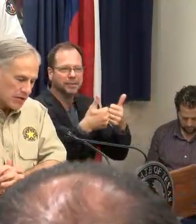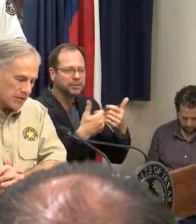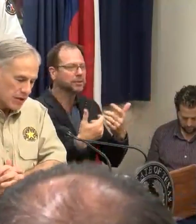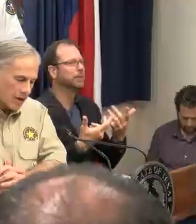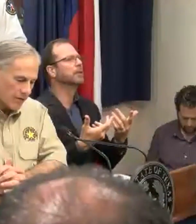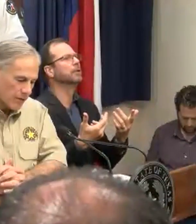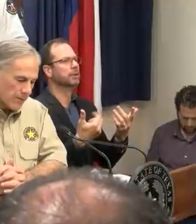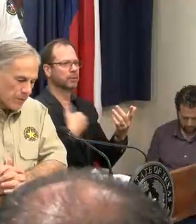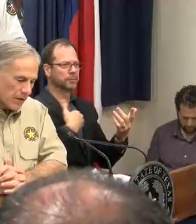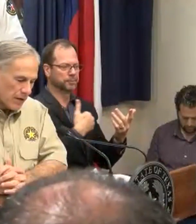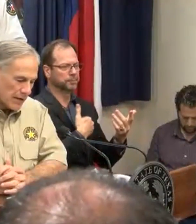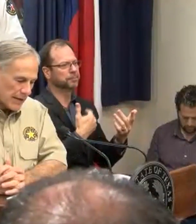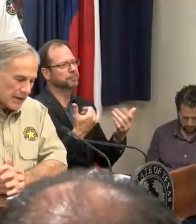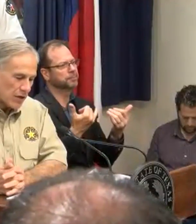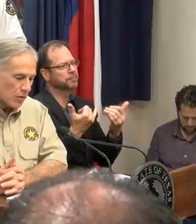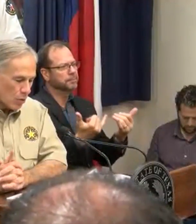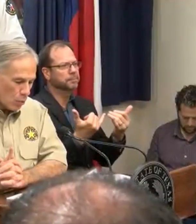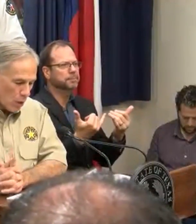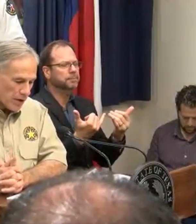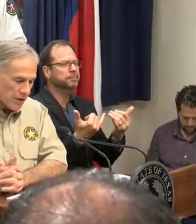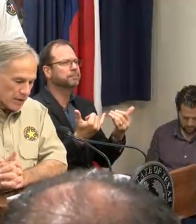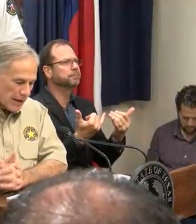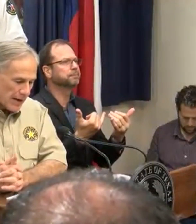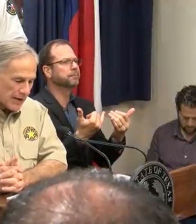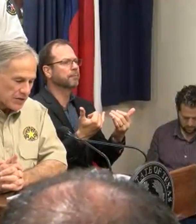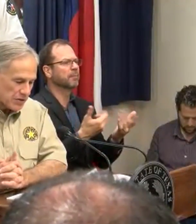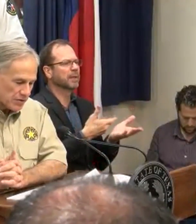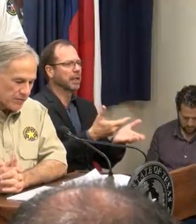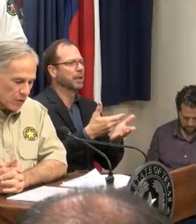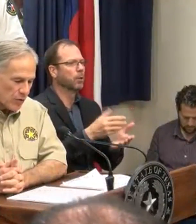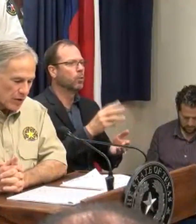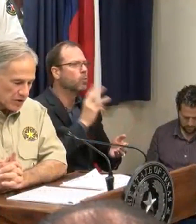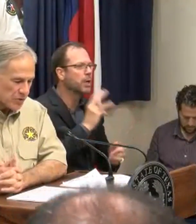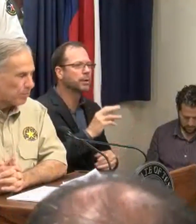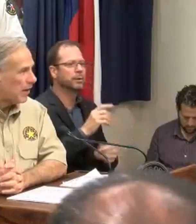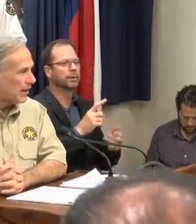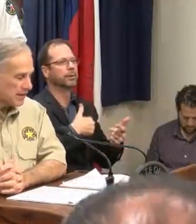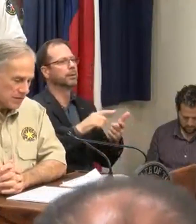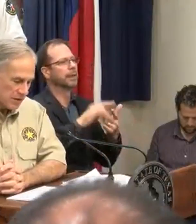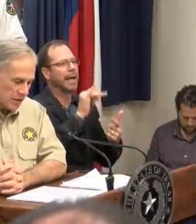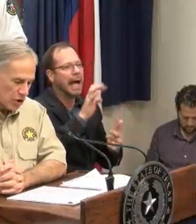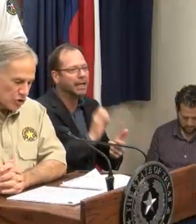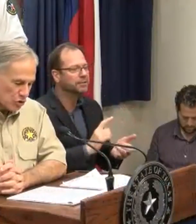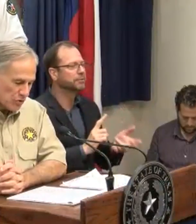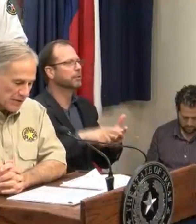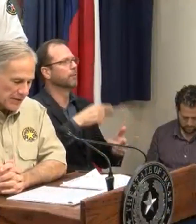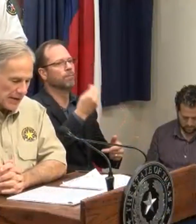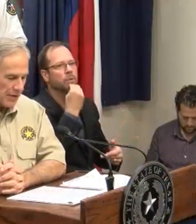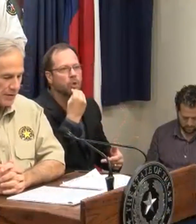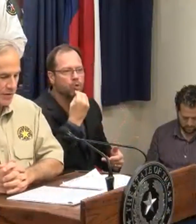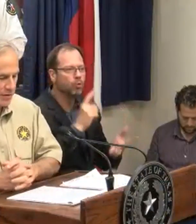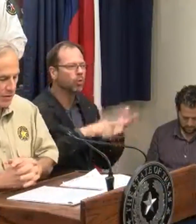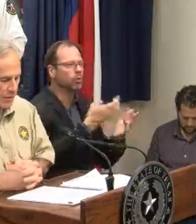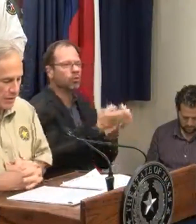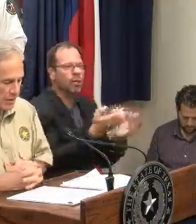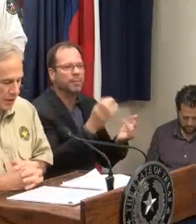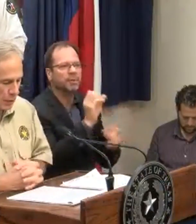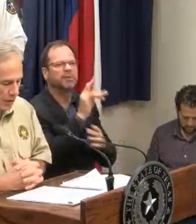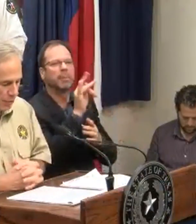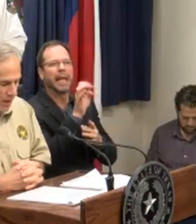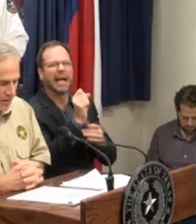the process of getting water, ice, food, and supplies to needed areas.